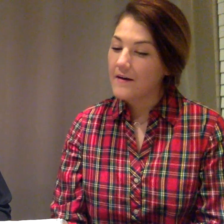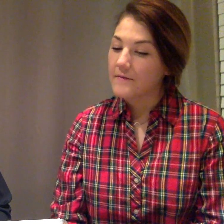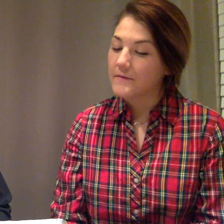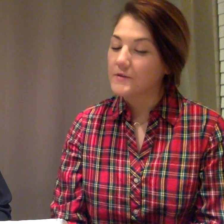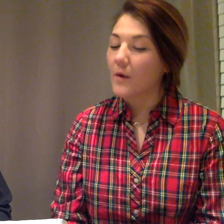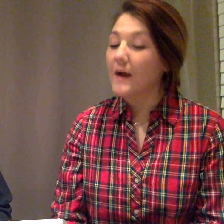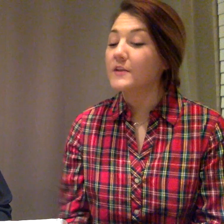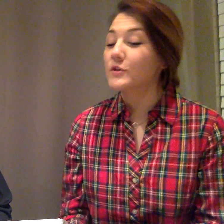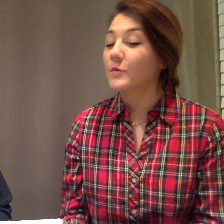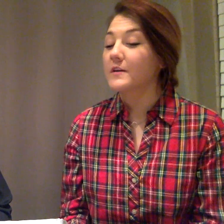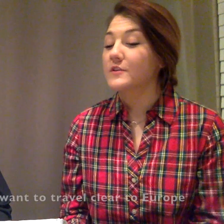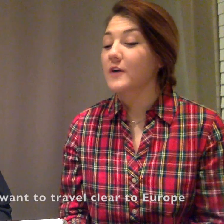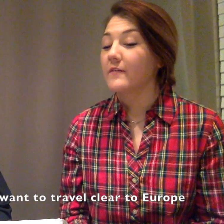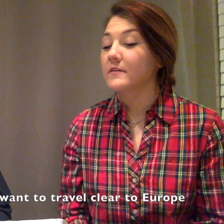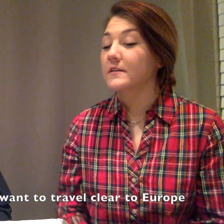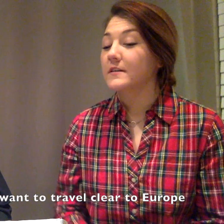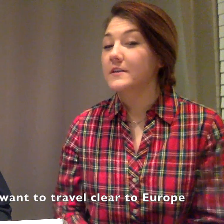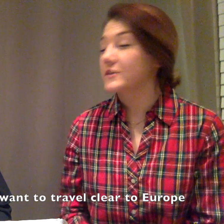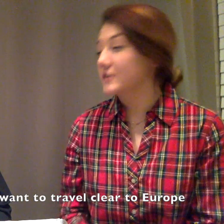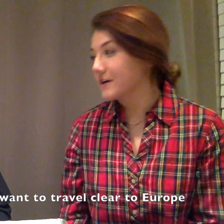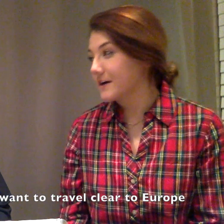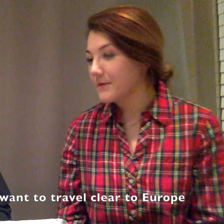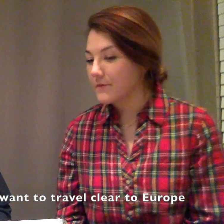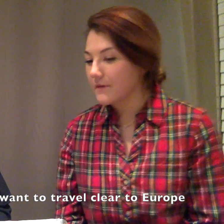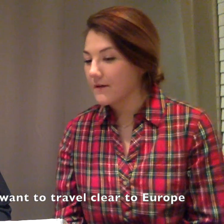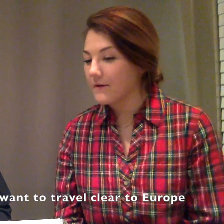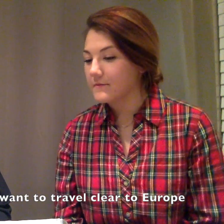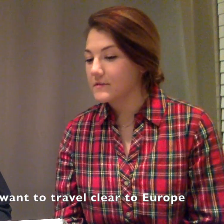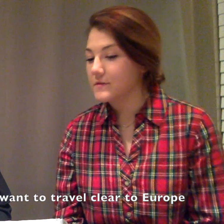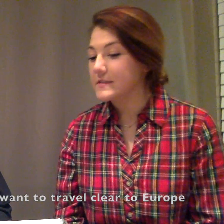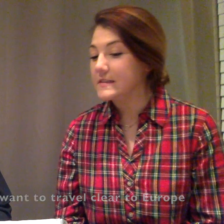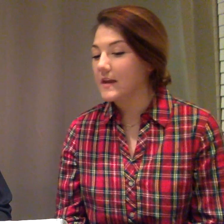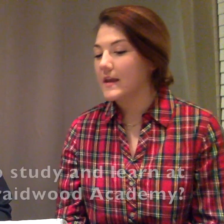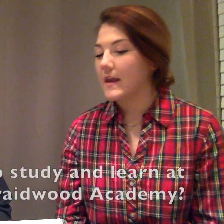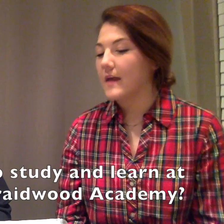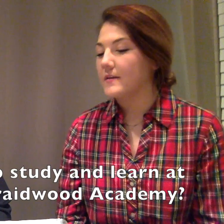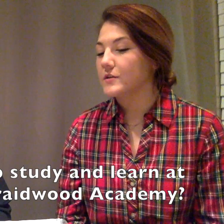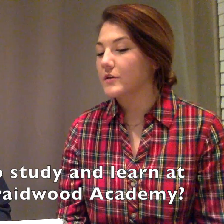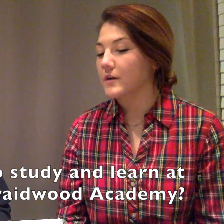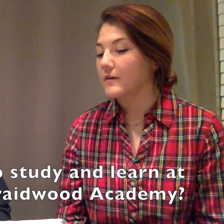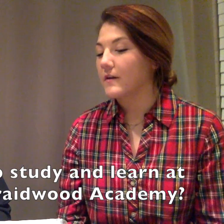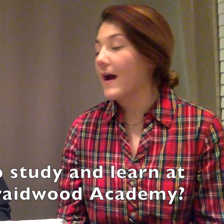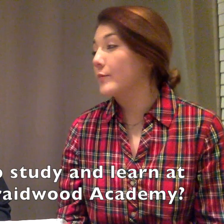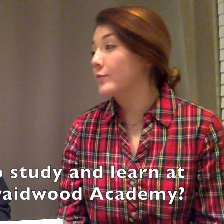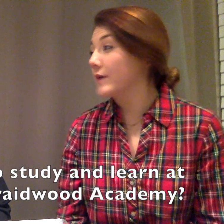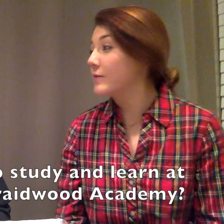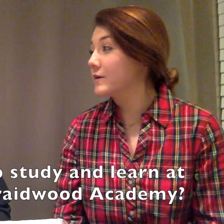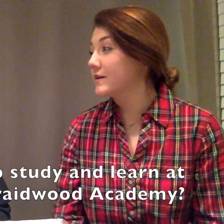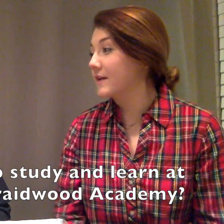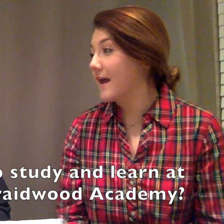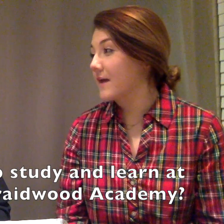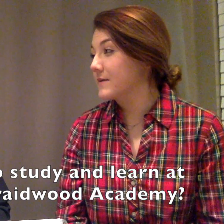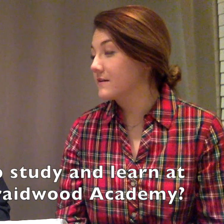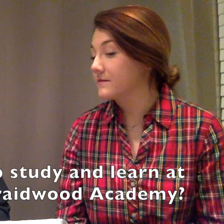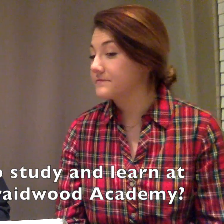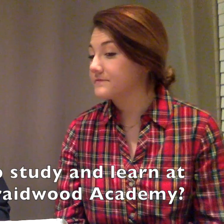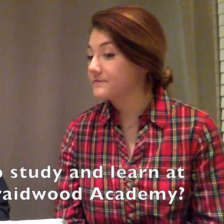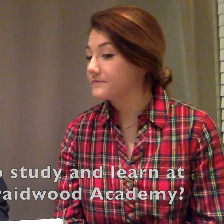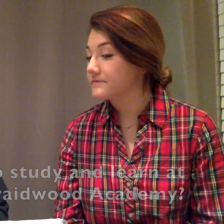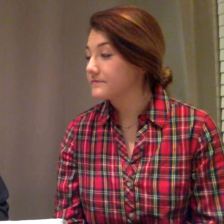So, why did you want to travel clear to Europe to study and to learn at Brightwood Academy? Well,